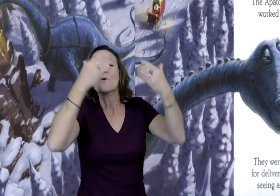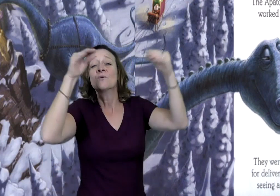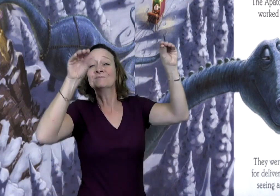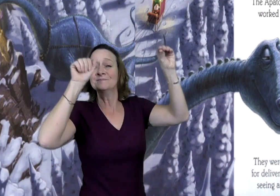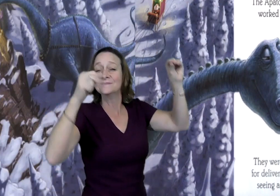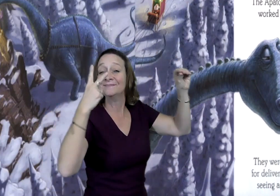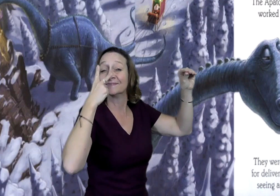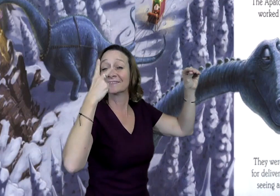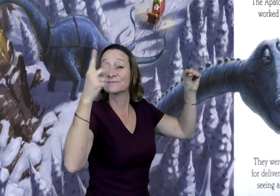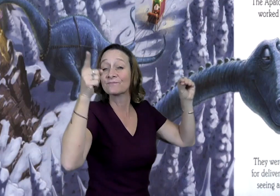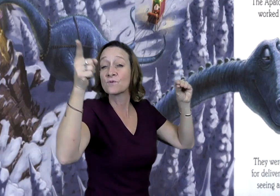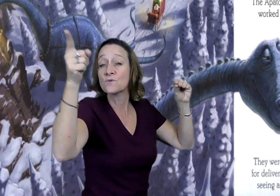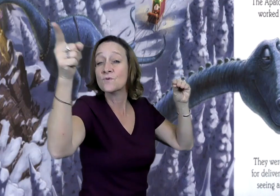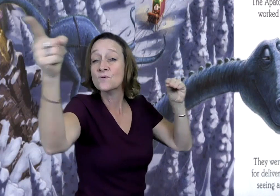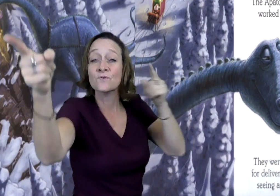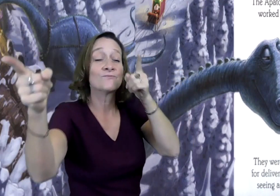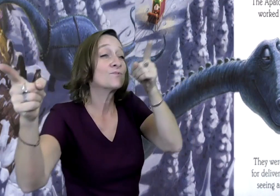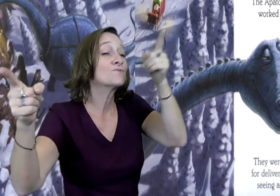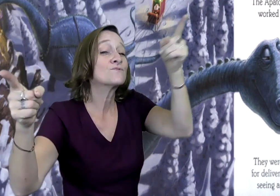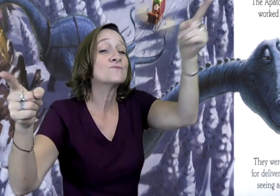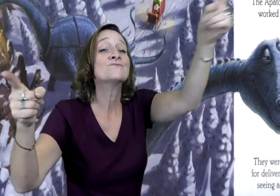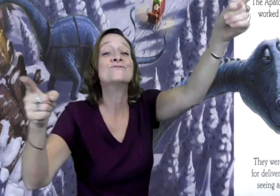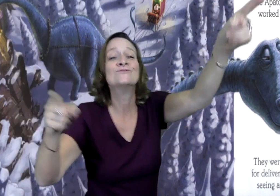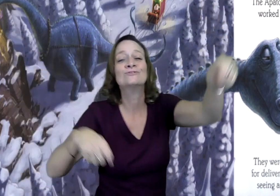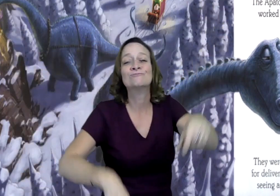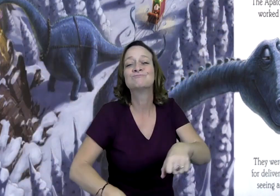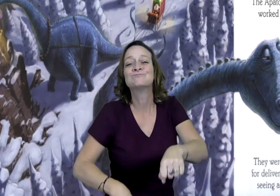They were great for deliveries and seeing ahead.